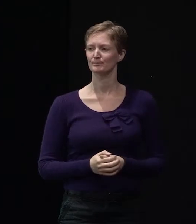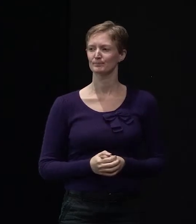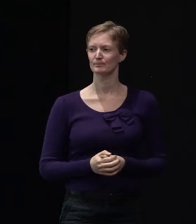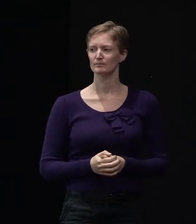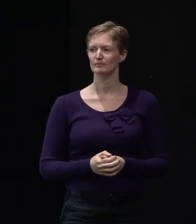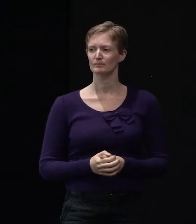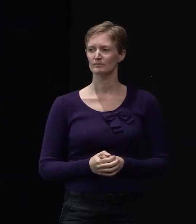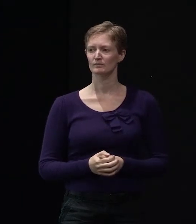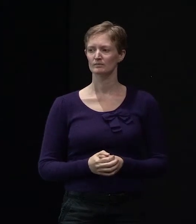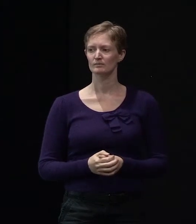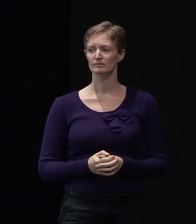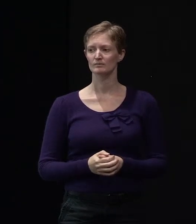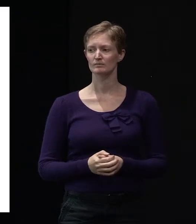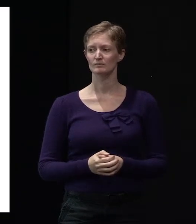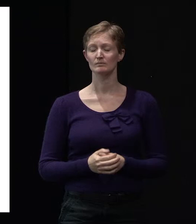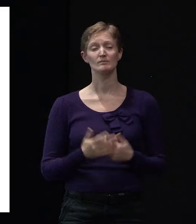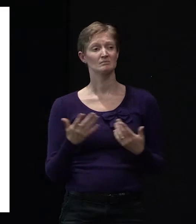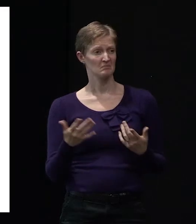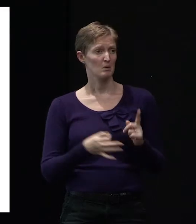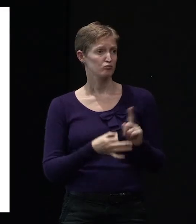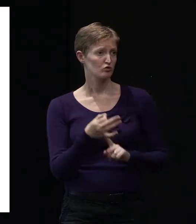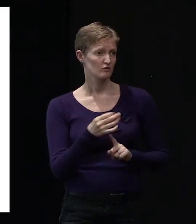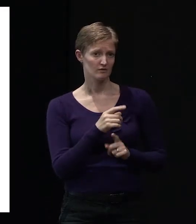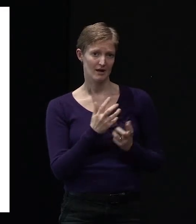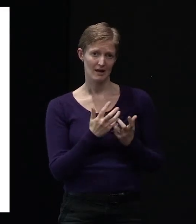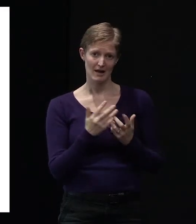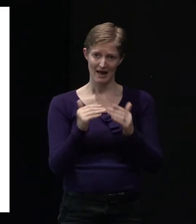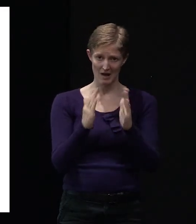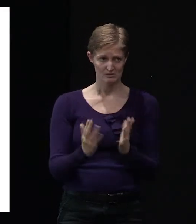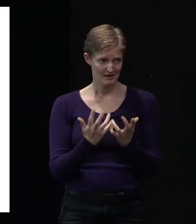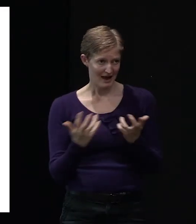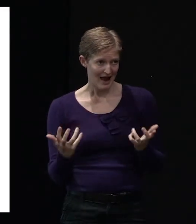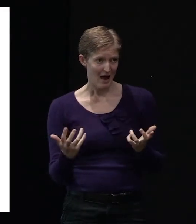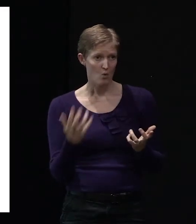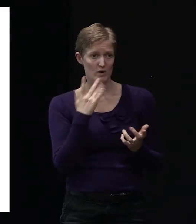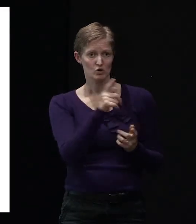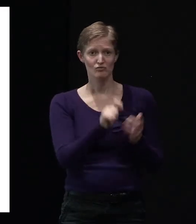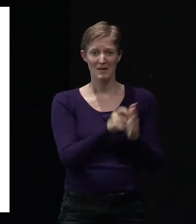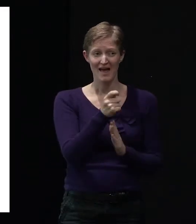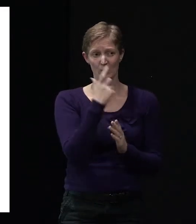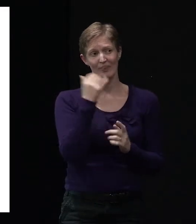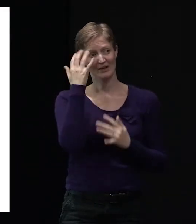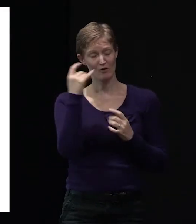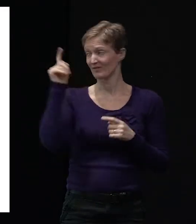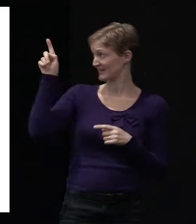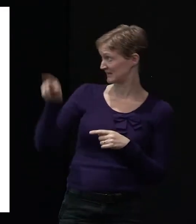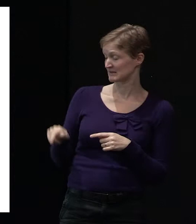Things that you could think about, though, improvements you could make to houses during repairs. And, of course, the